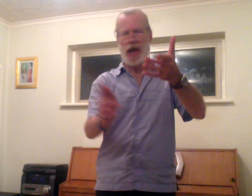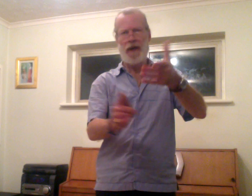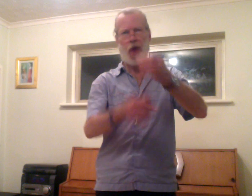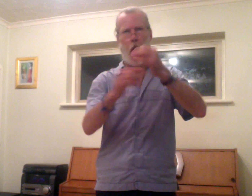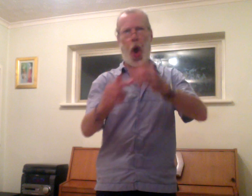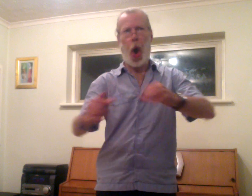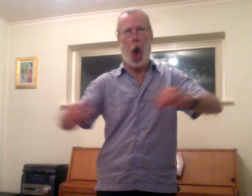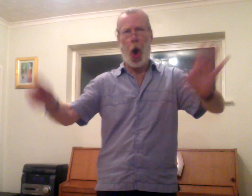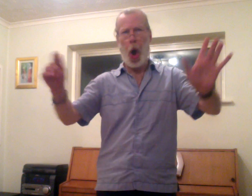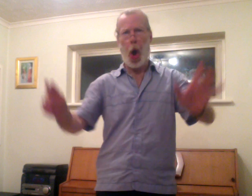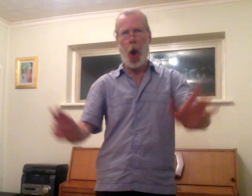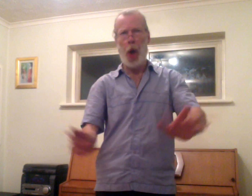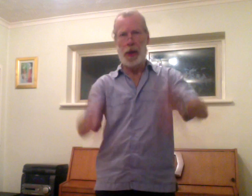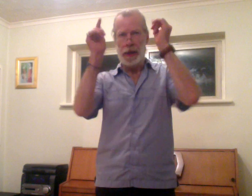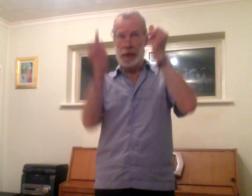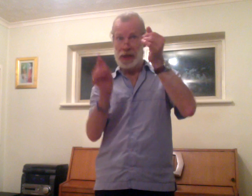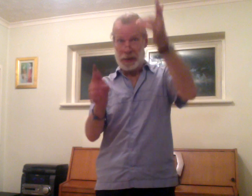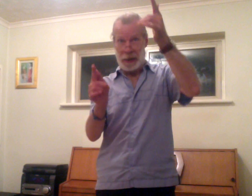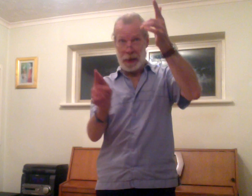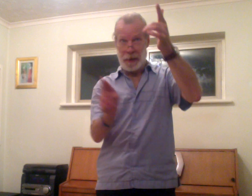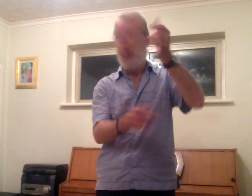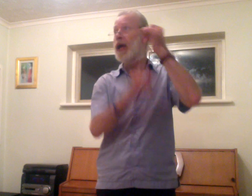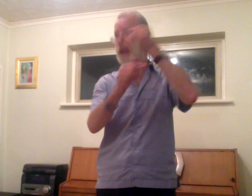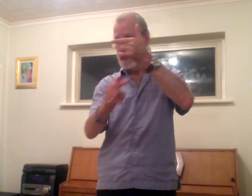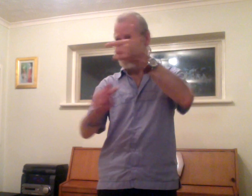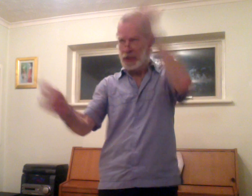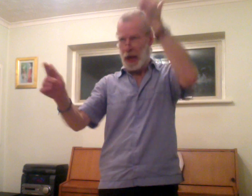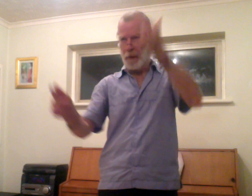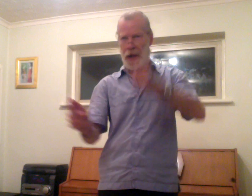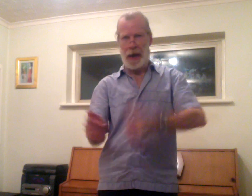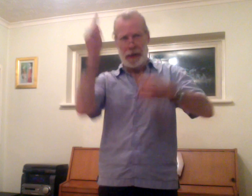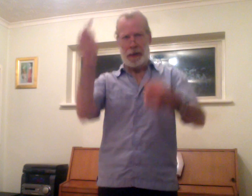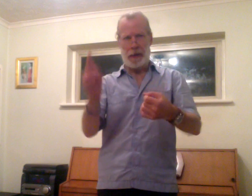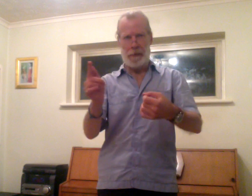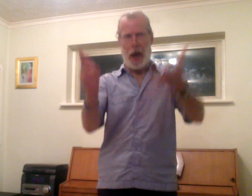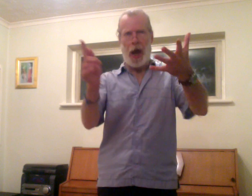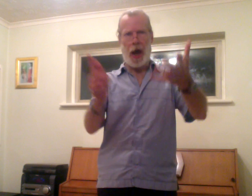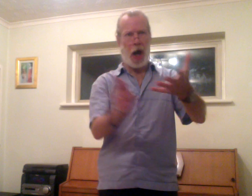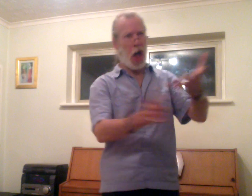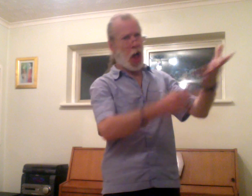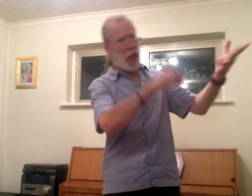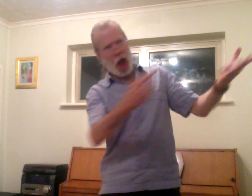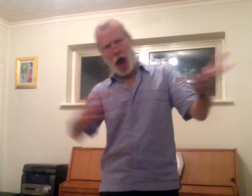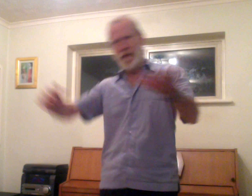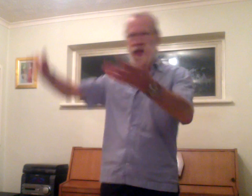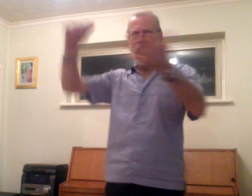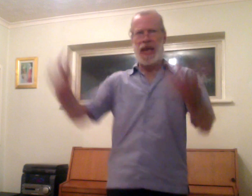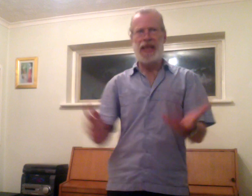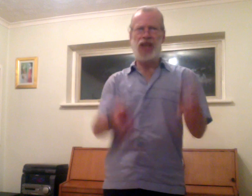for all So the grace of the peace